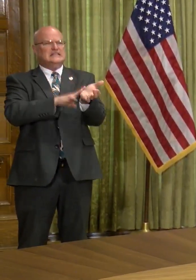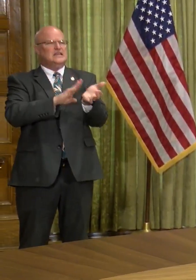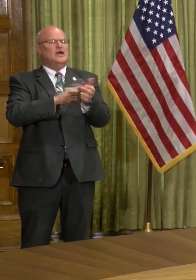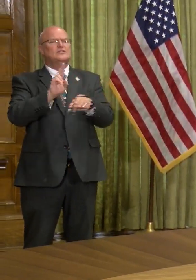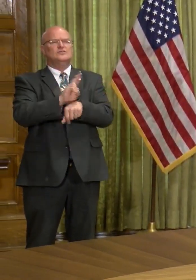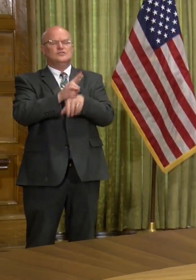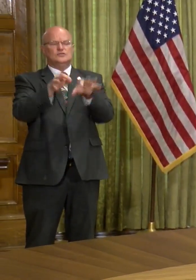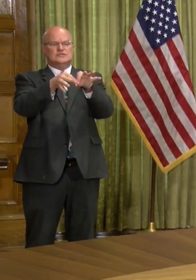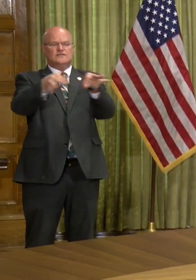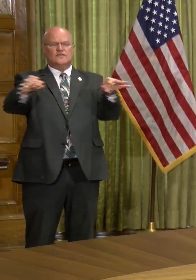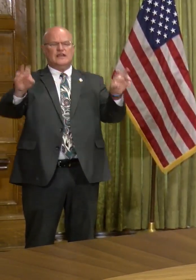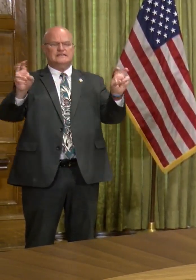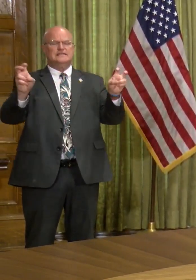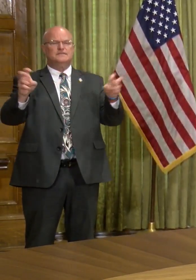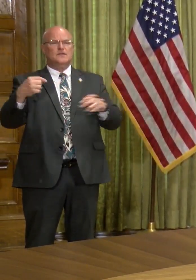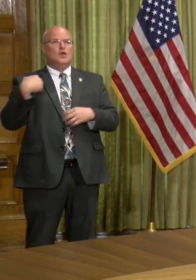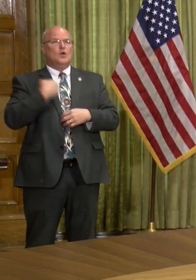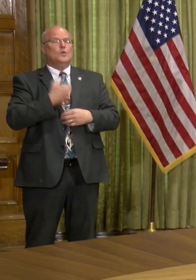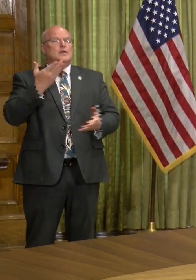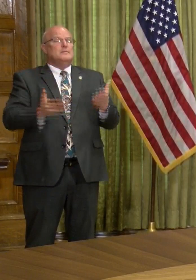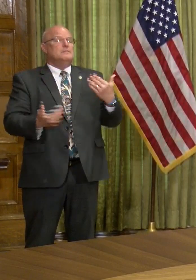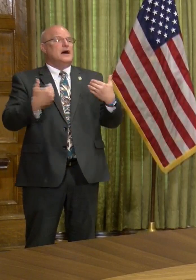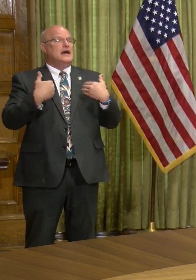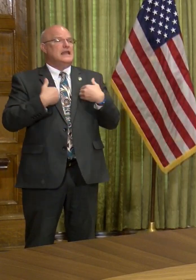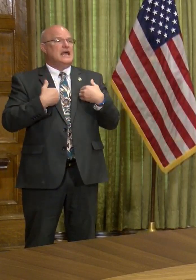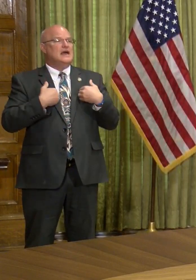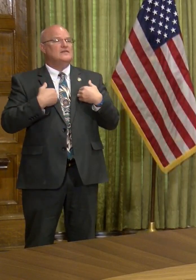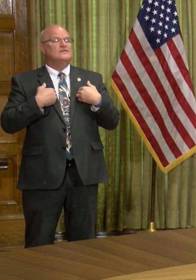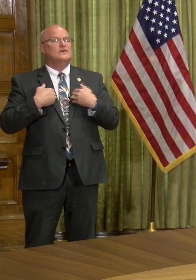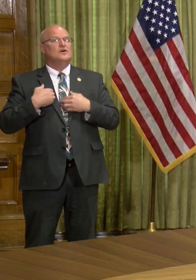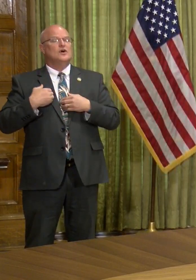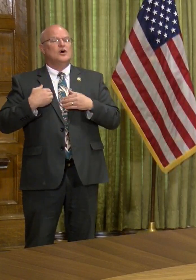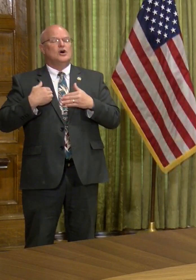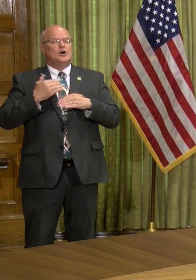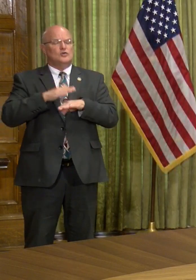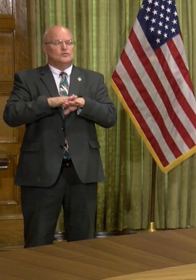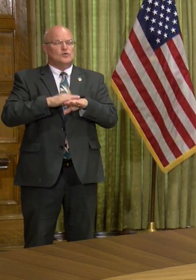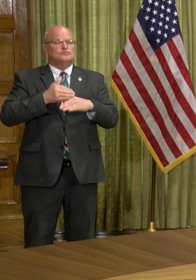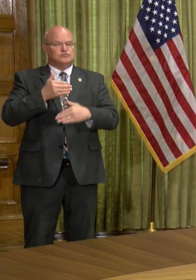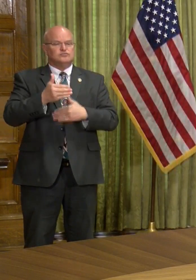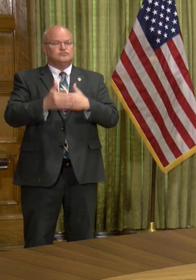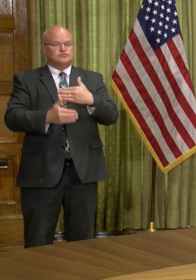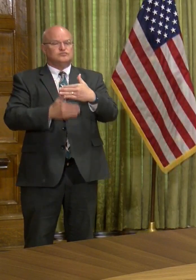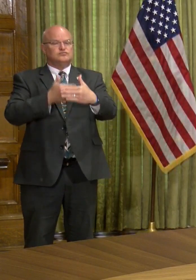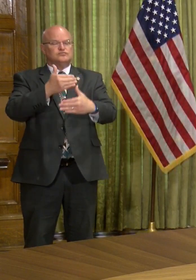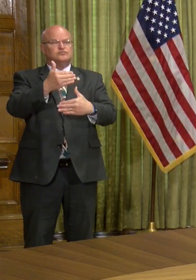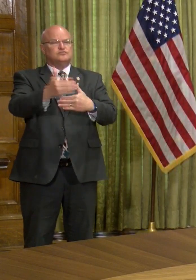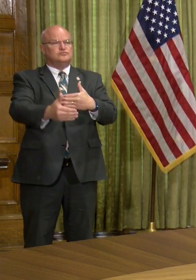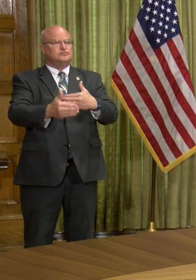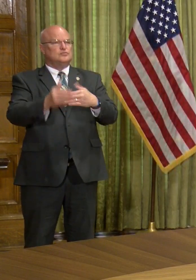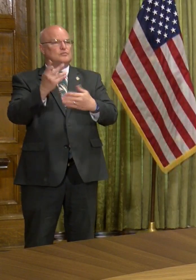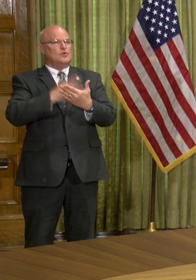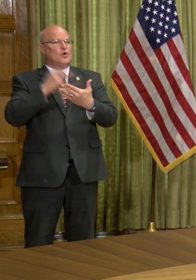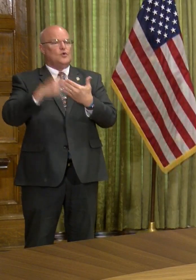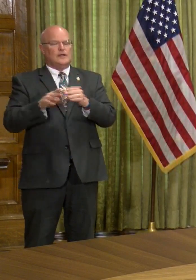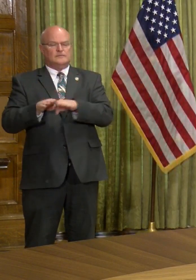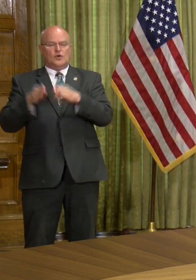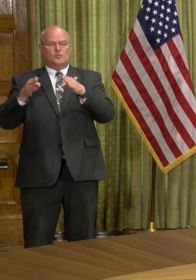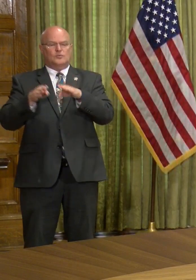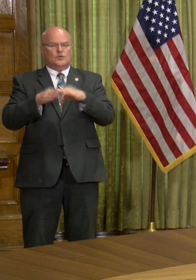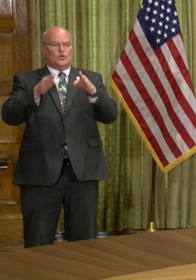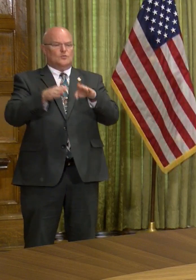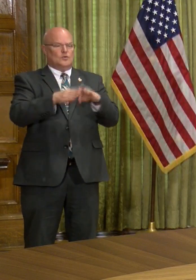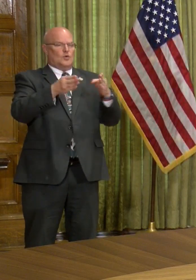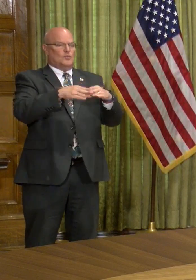used the phrase, we might have a rolling reentry program where we open up businesses again. And so the